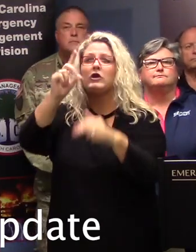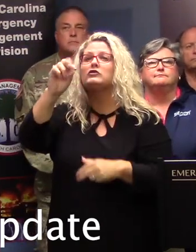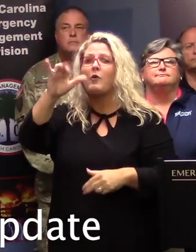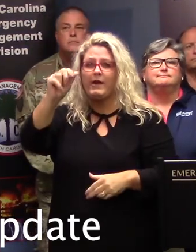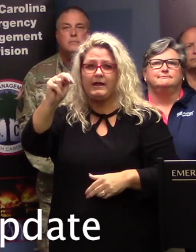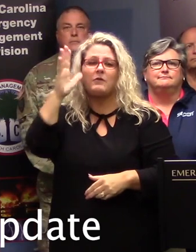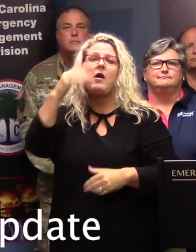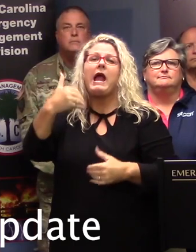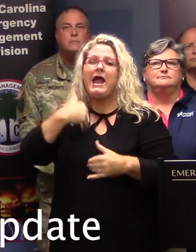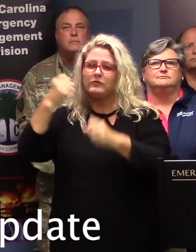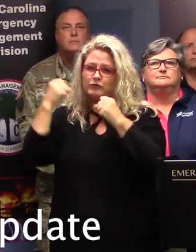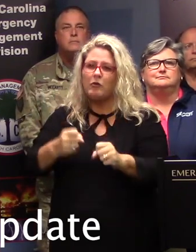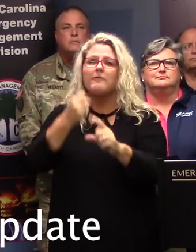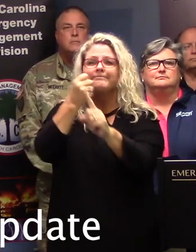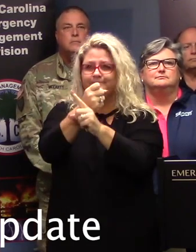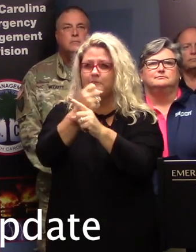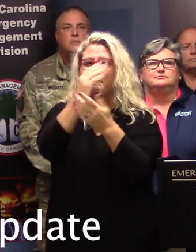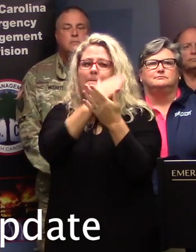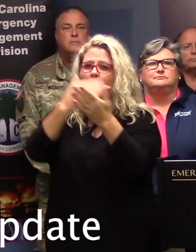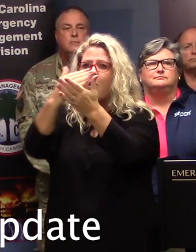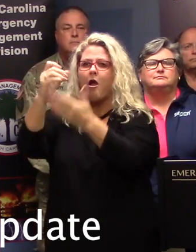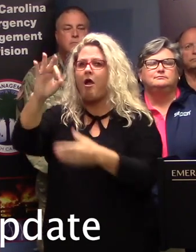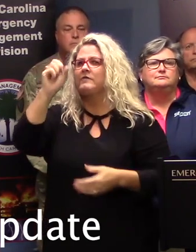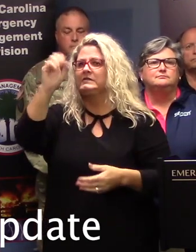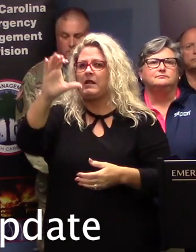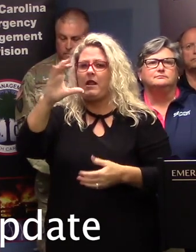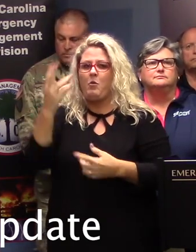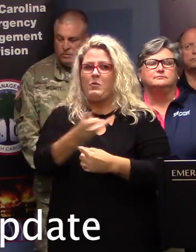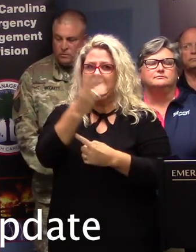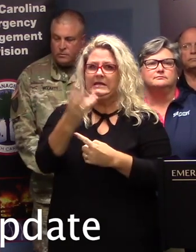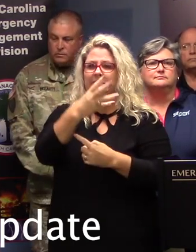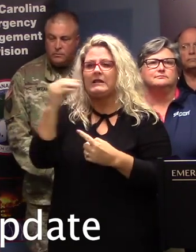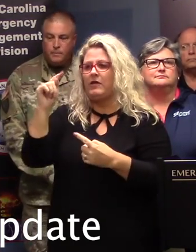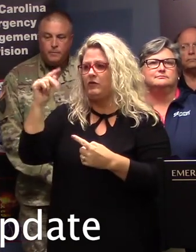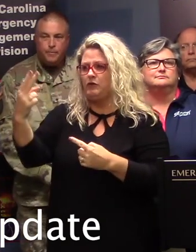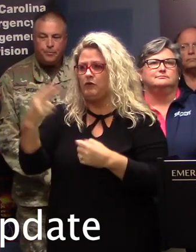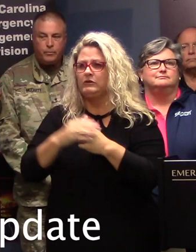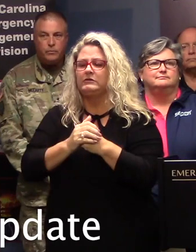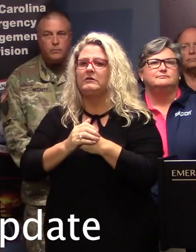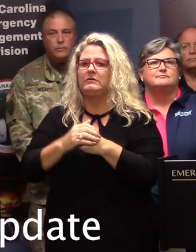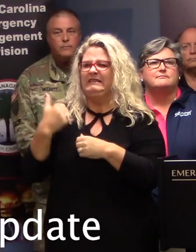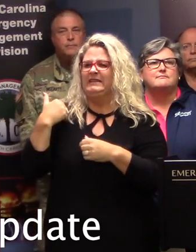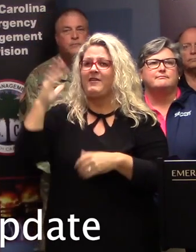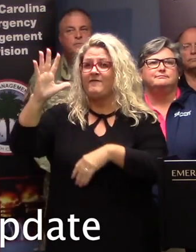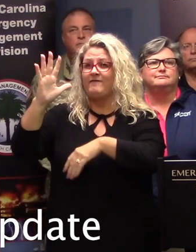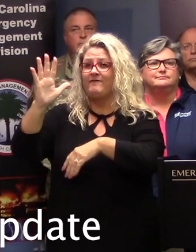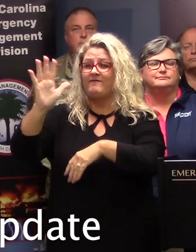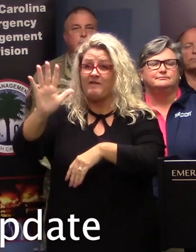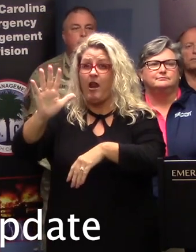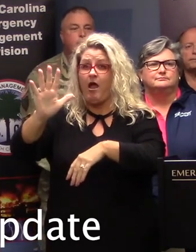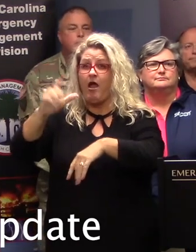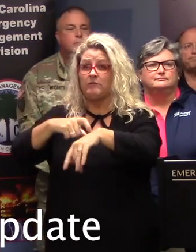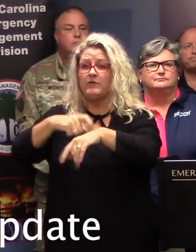to bring significant impacts to parts of South Carolina on Wednesday and Thursday. As of 5 p.m. advisory from the National Hurricane